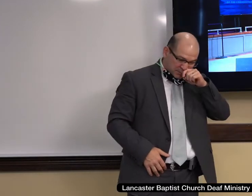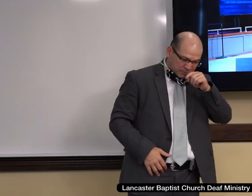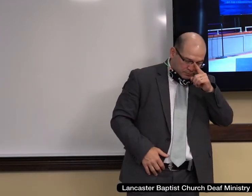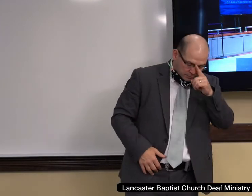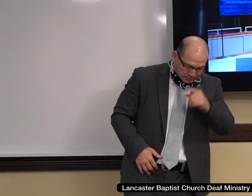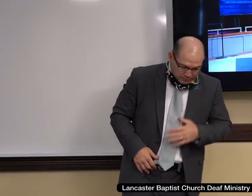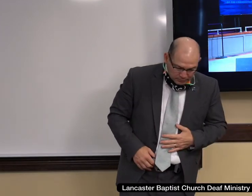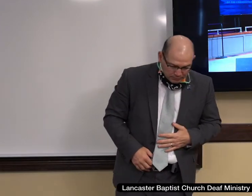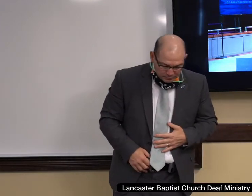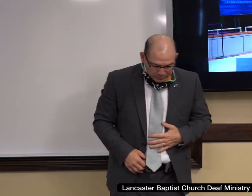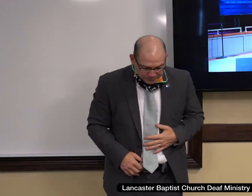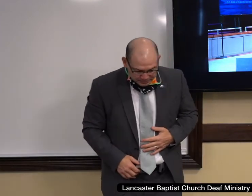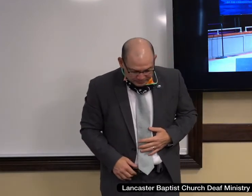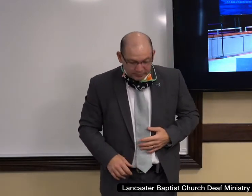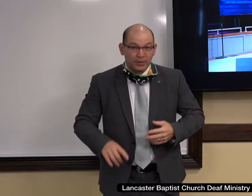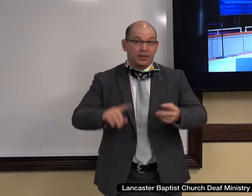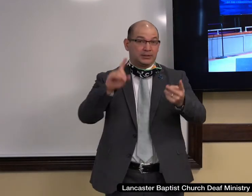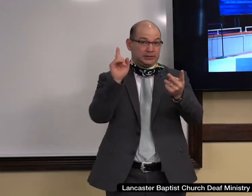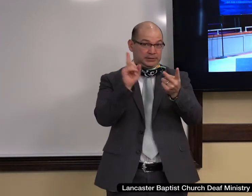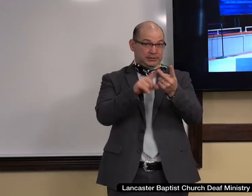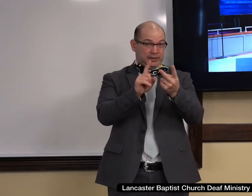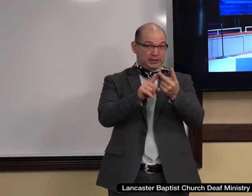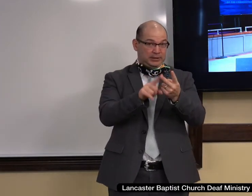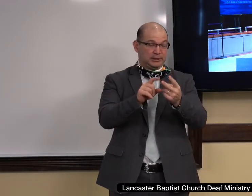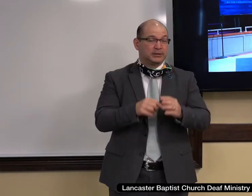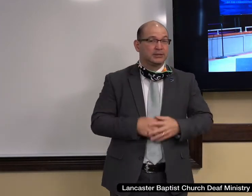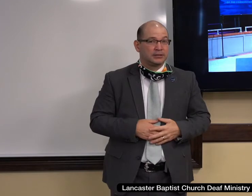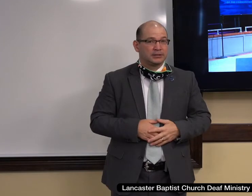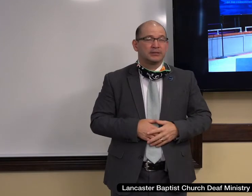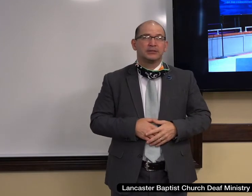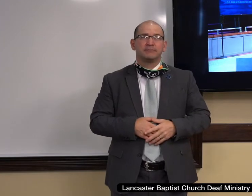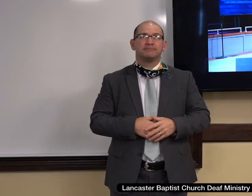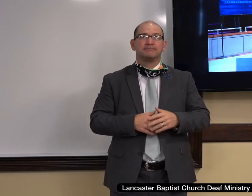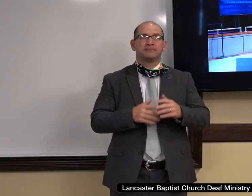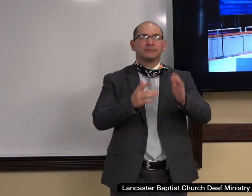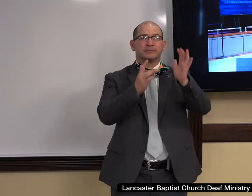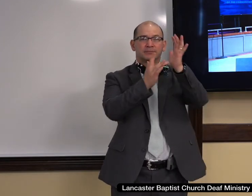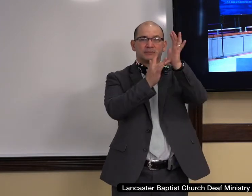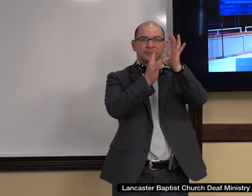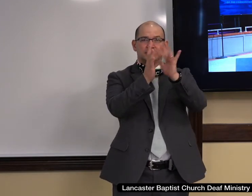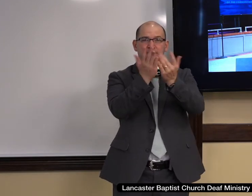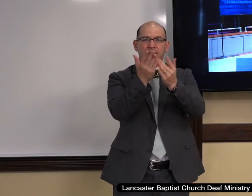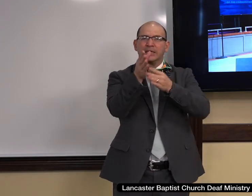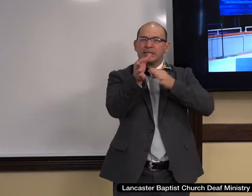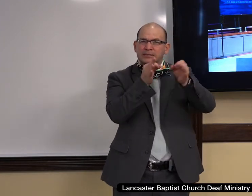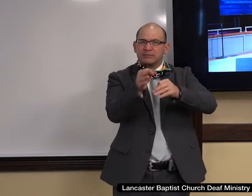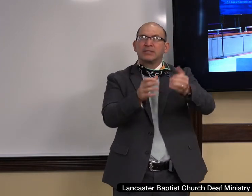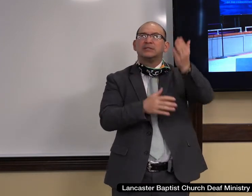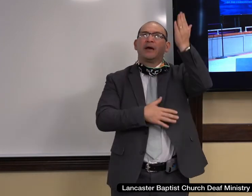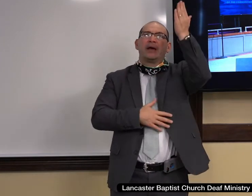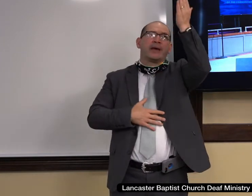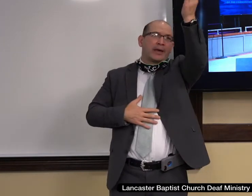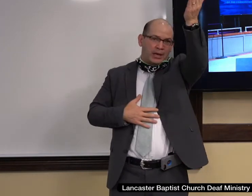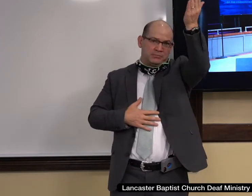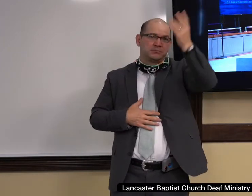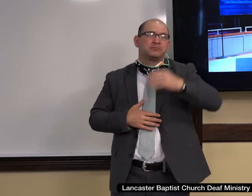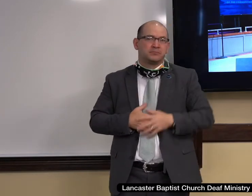very quickly. Let us see scripturally what this means, the identity of the foundation. First of all,